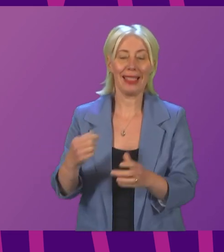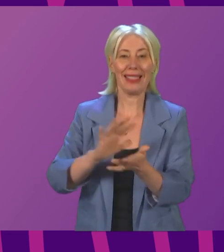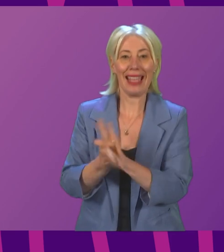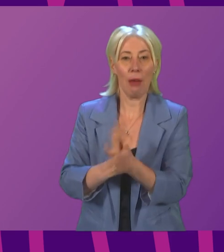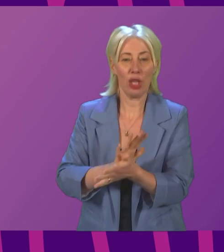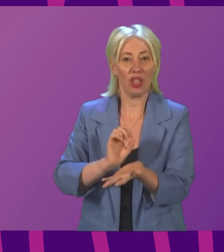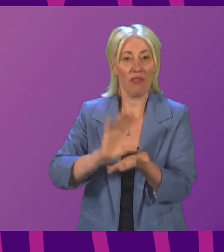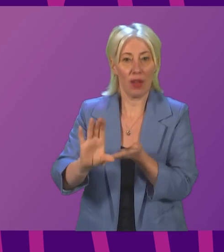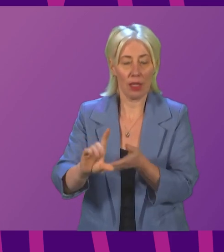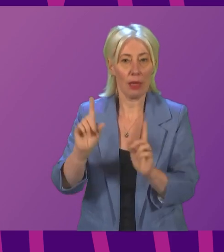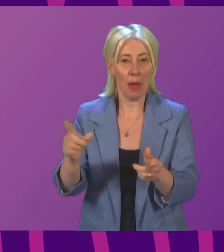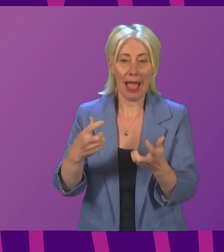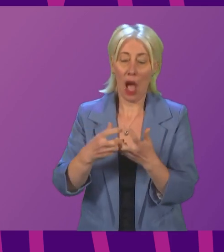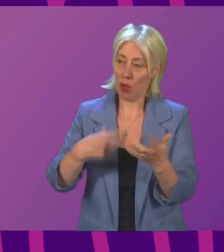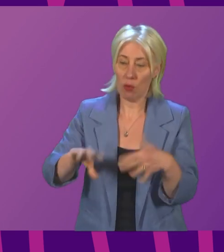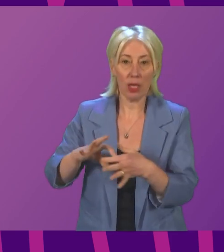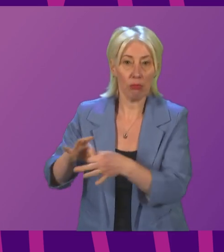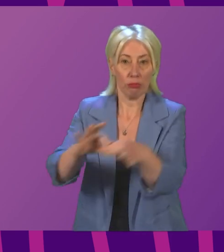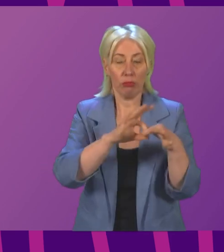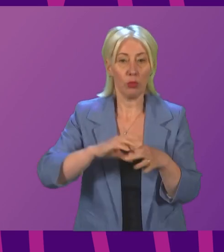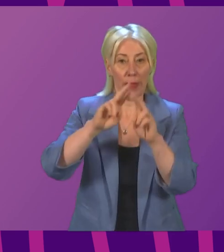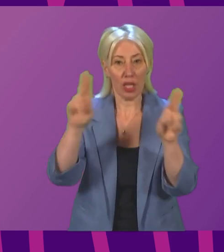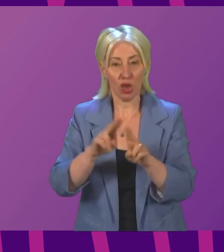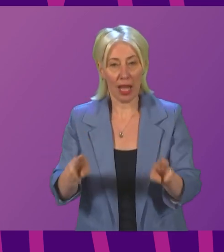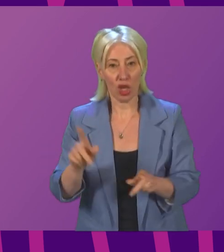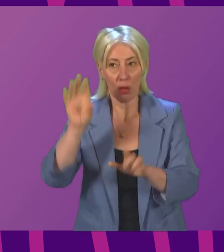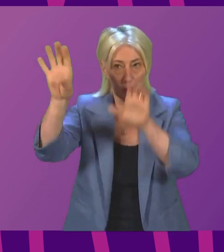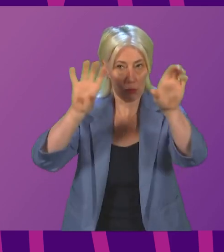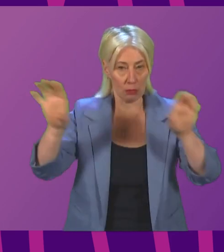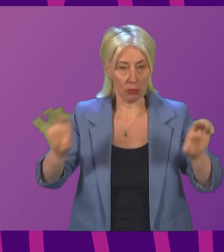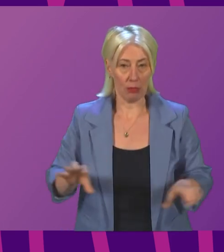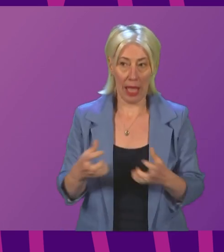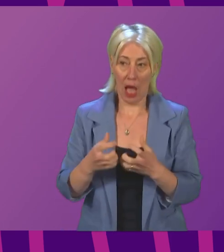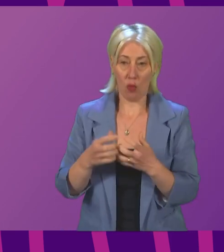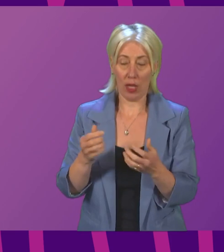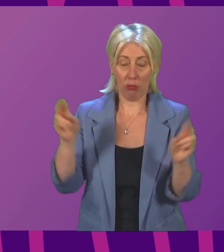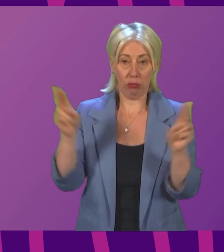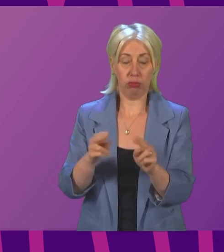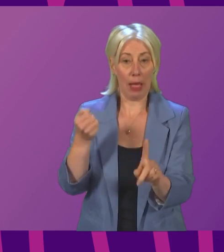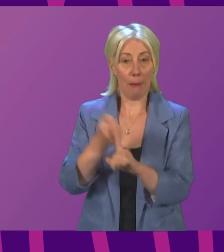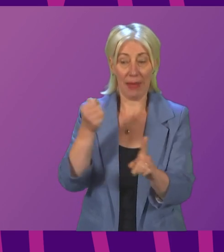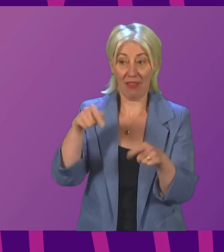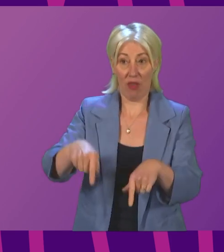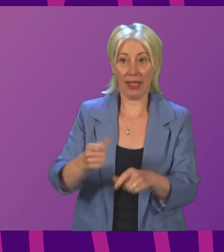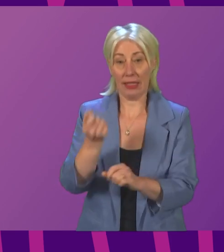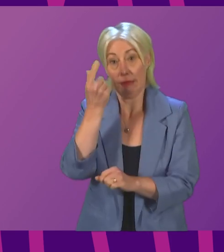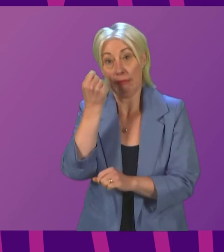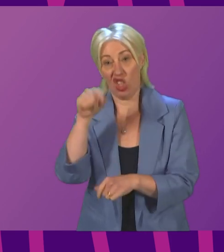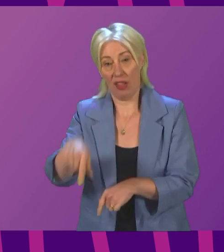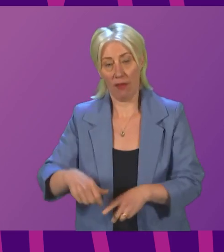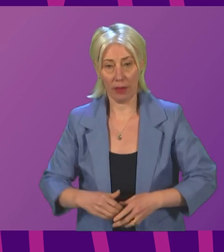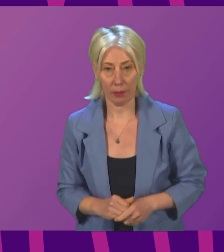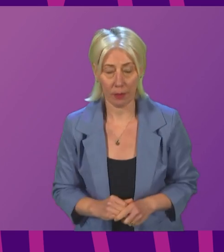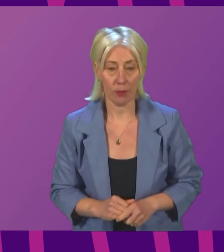will we continue to work internationally to maximise the impact of such initiatives? First Minister.